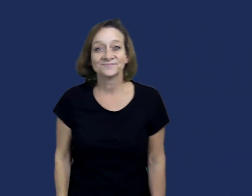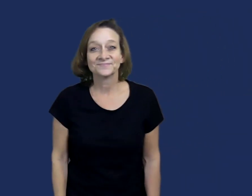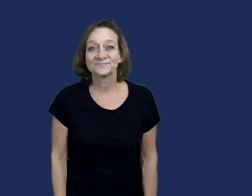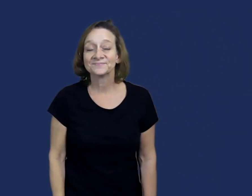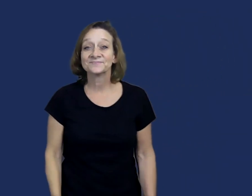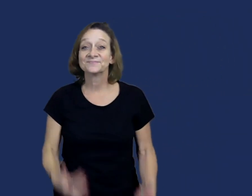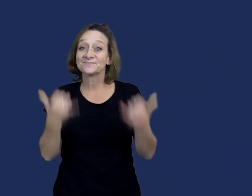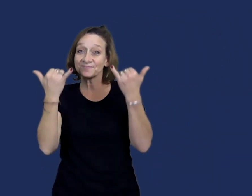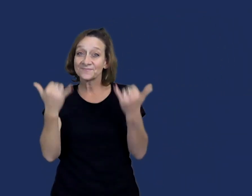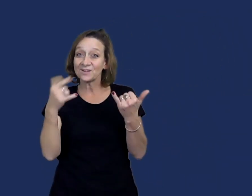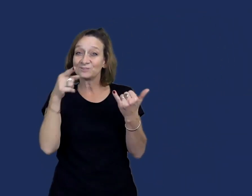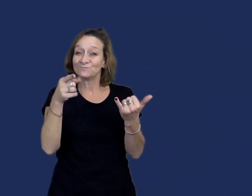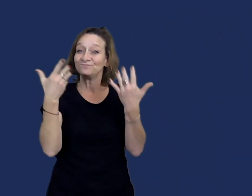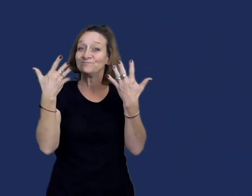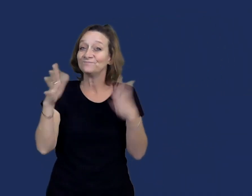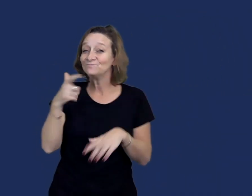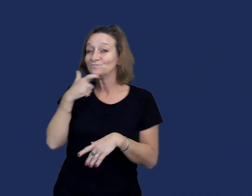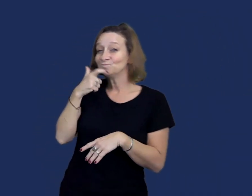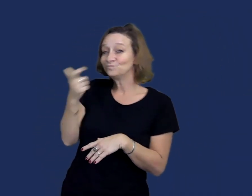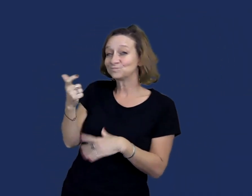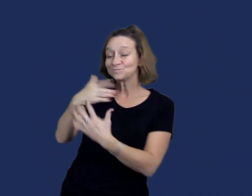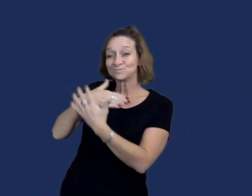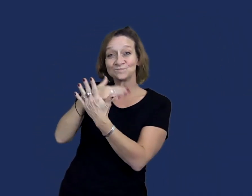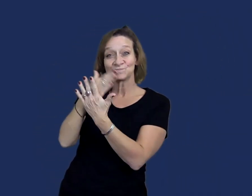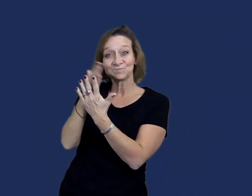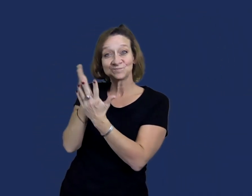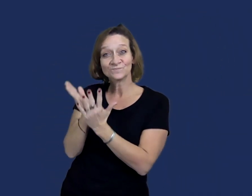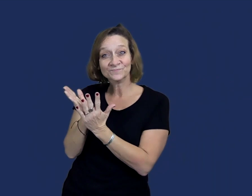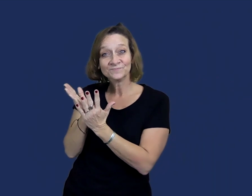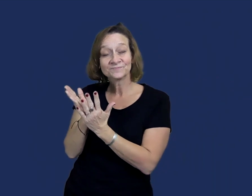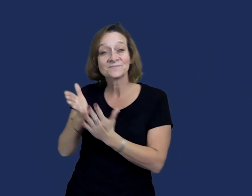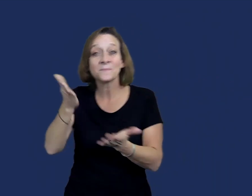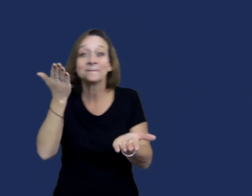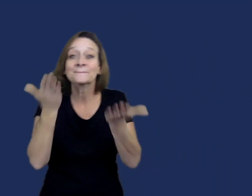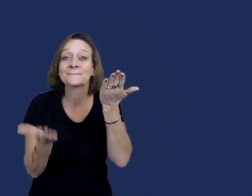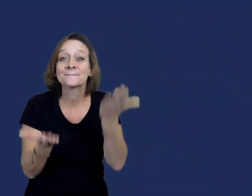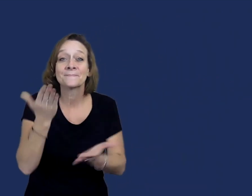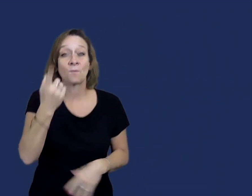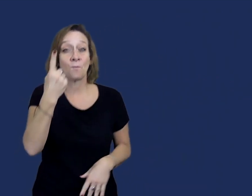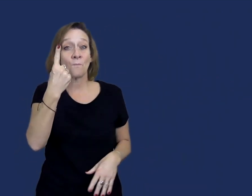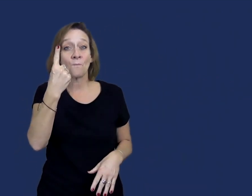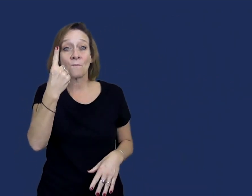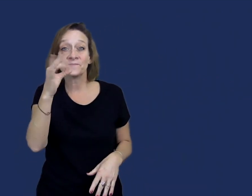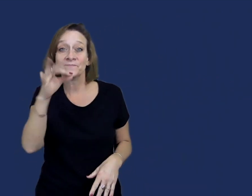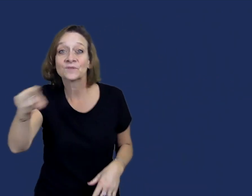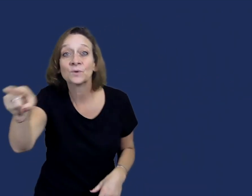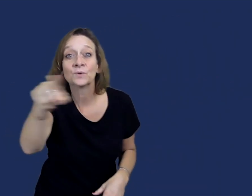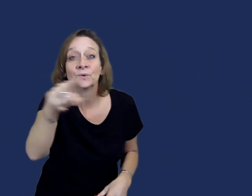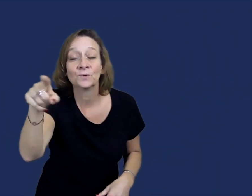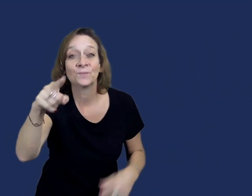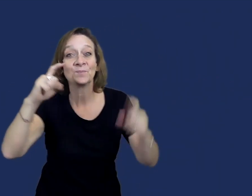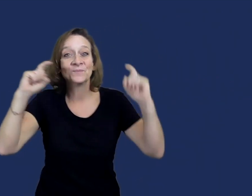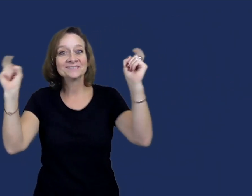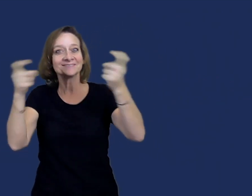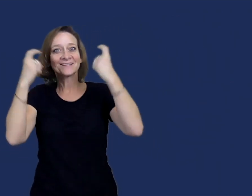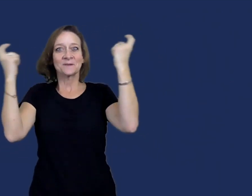Now, you've read through the story beginning to end. Maybe one of you celebrates two holidays.